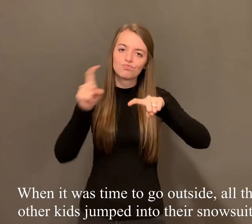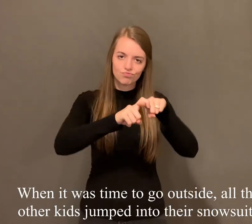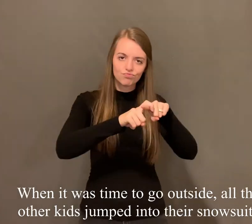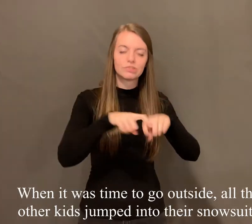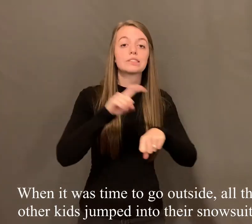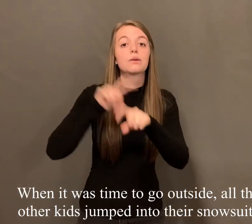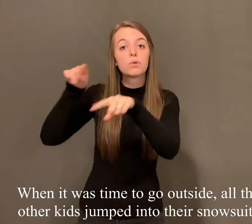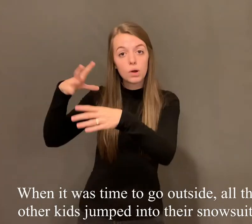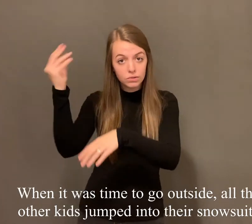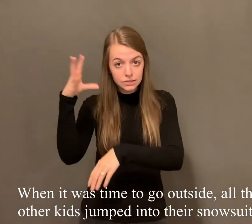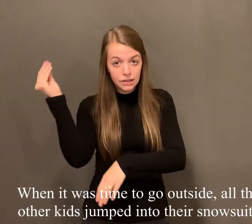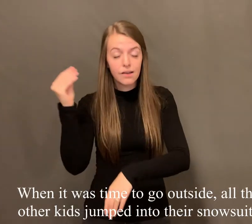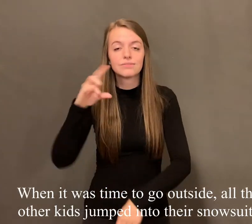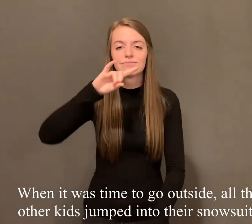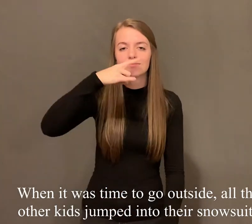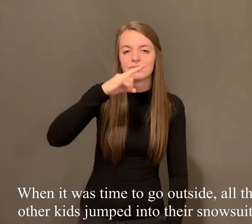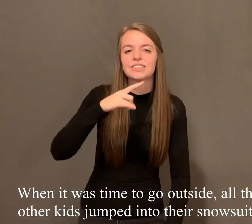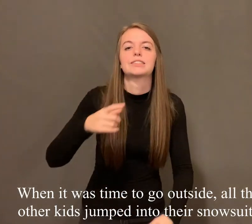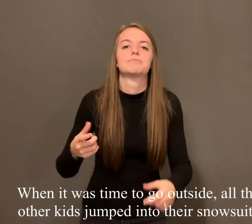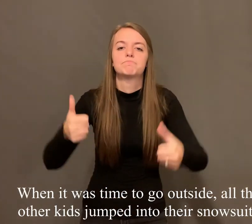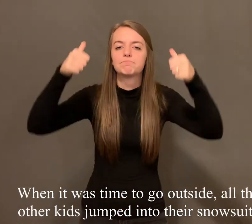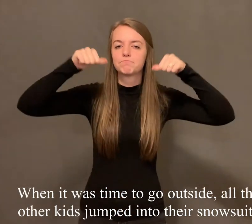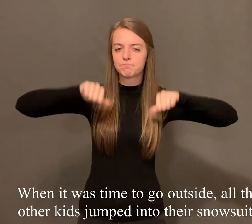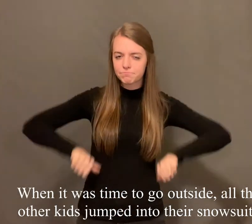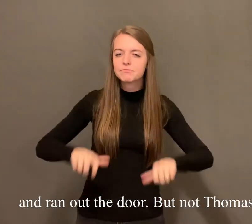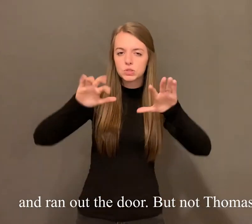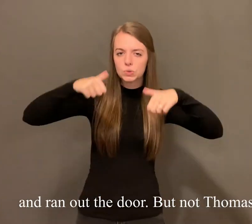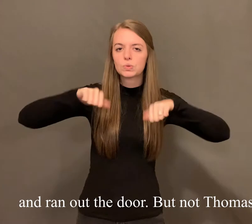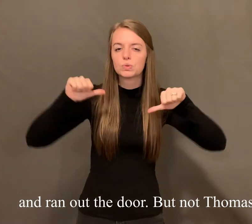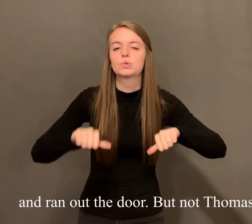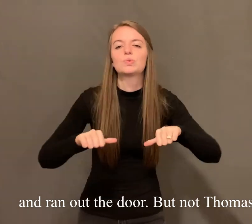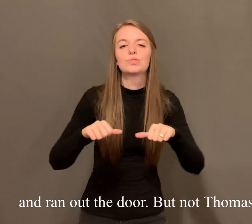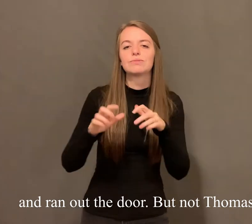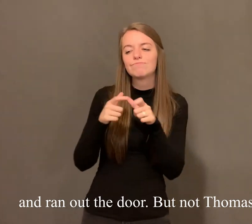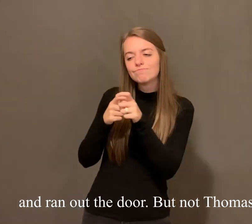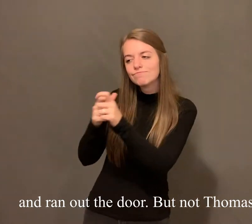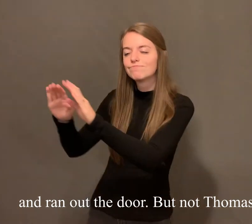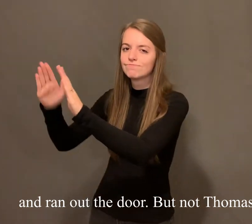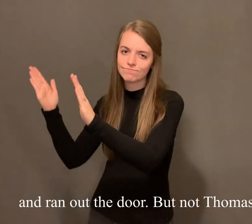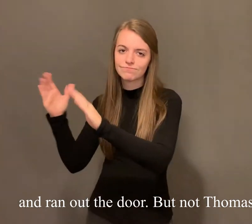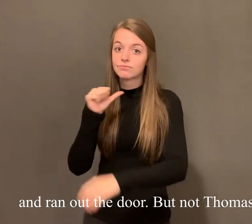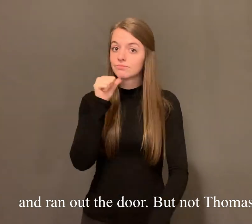it was time to go outside all the other kids jumped into their snowsuits and ran out the door but not thomas